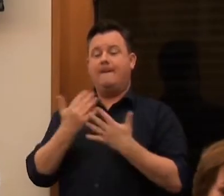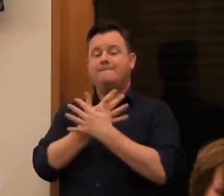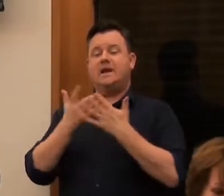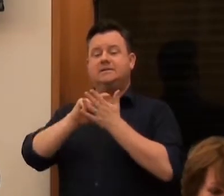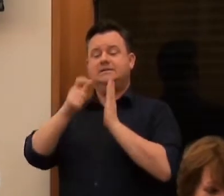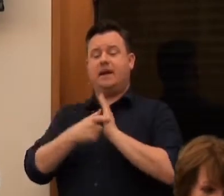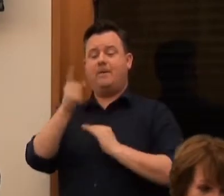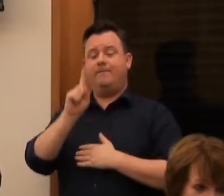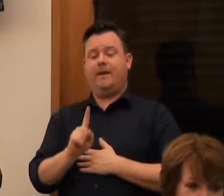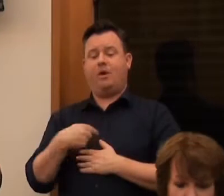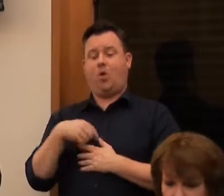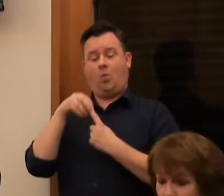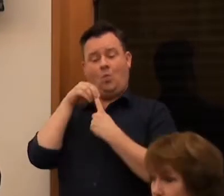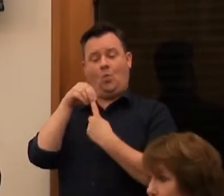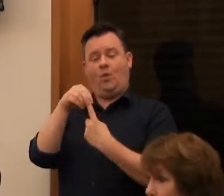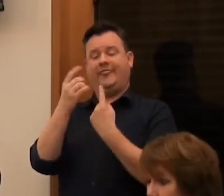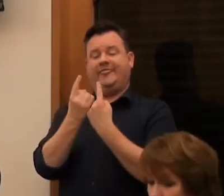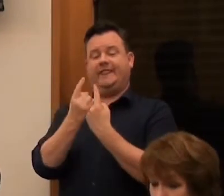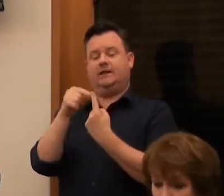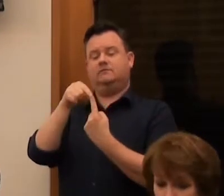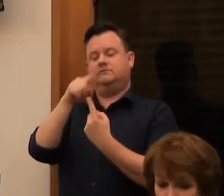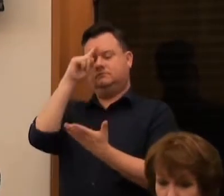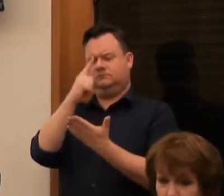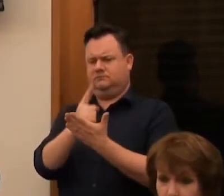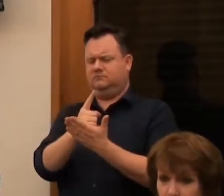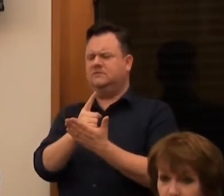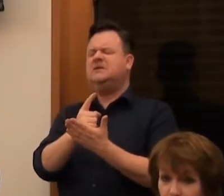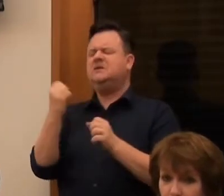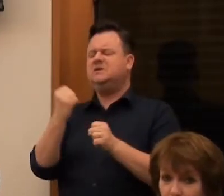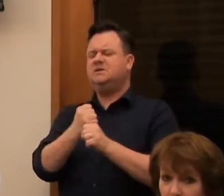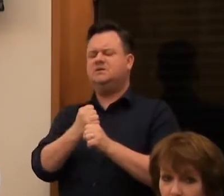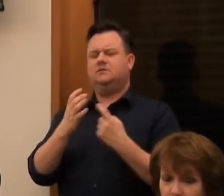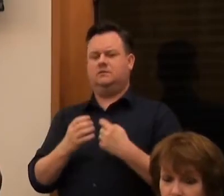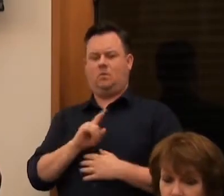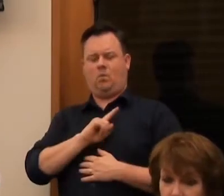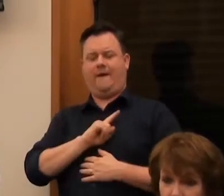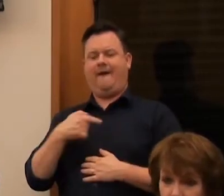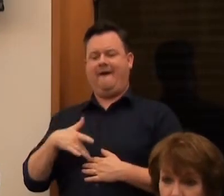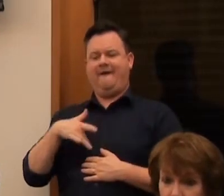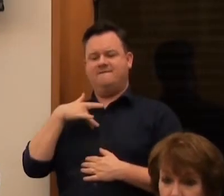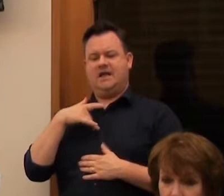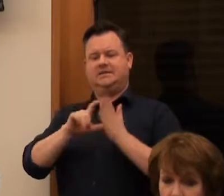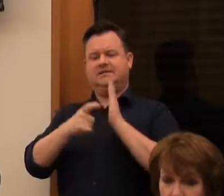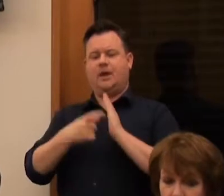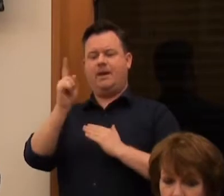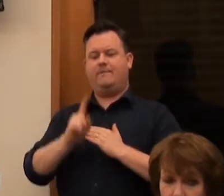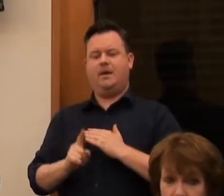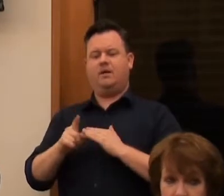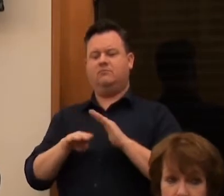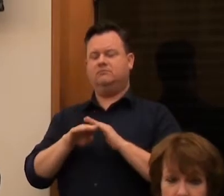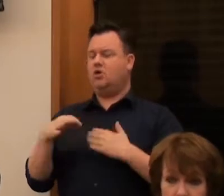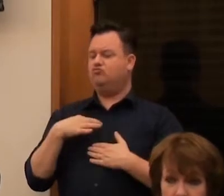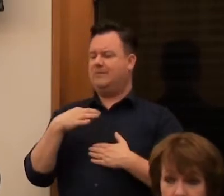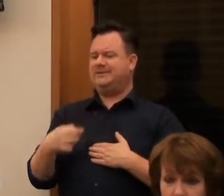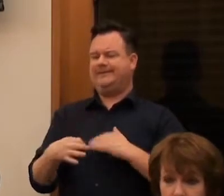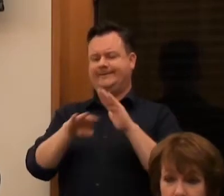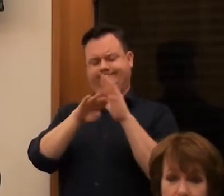people, one of the things that made me decide to do that is I felt that disabled people were underrepresented in a positive light.